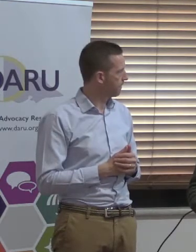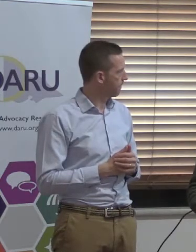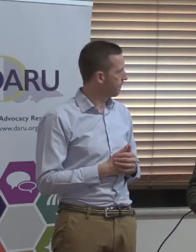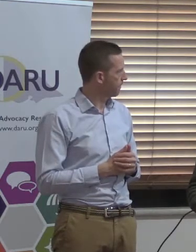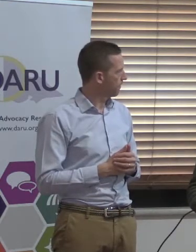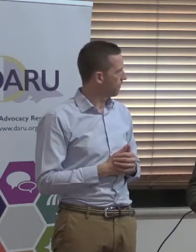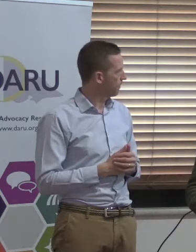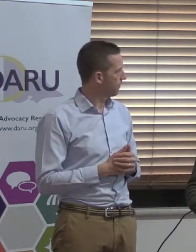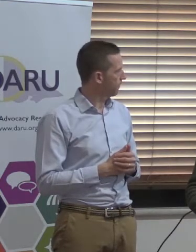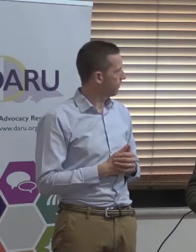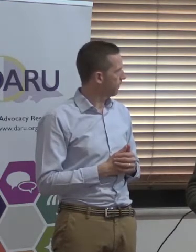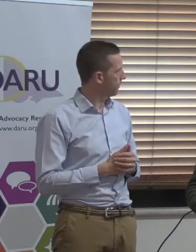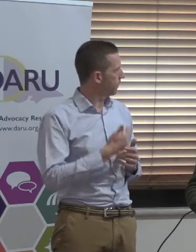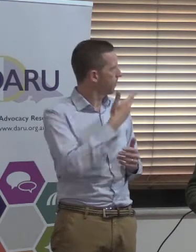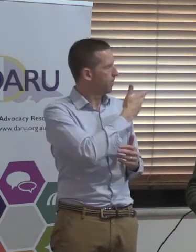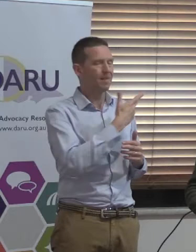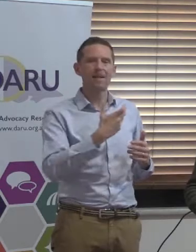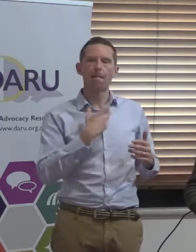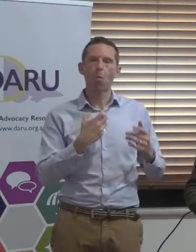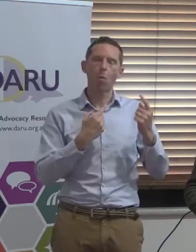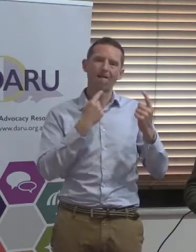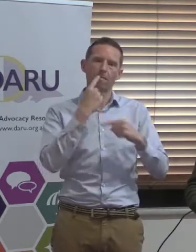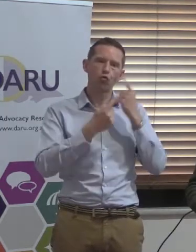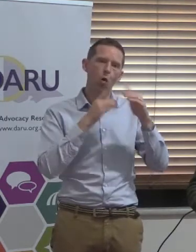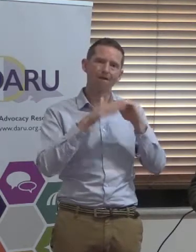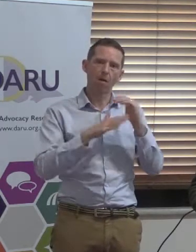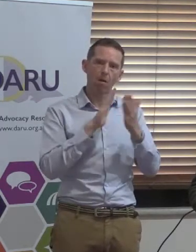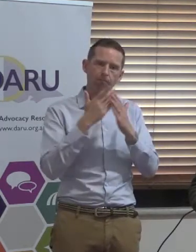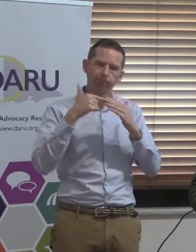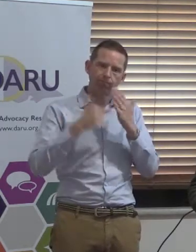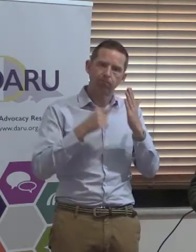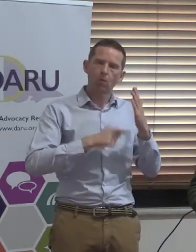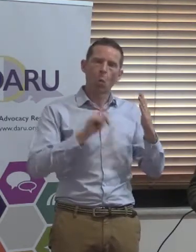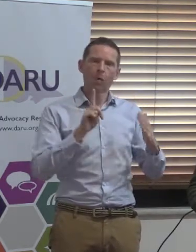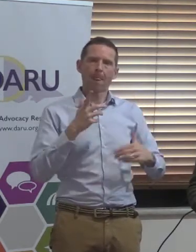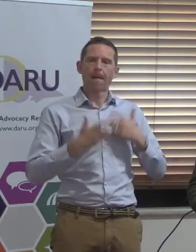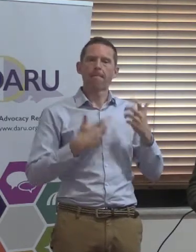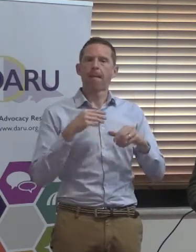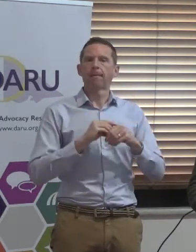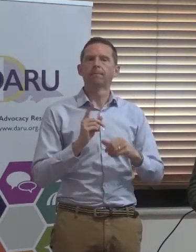There you go. So, there's any more information about the actual details of what a complaint actually does.